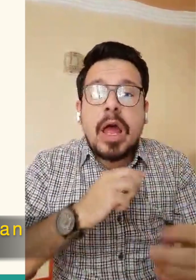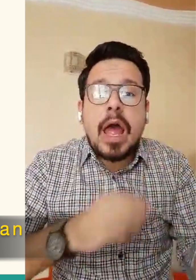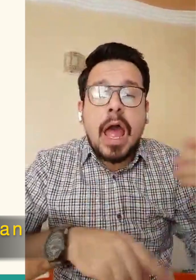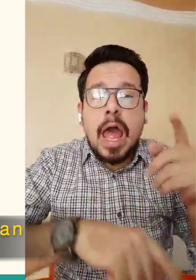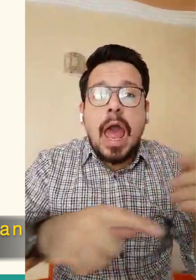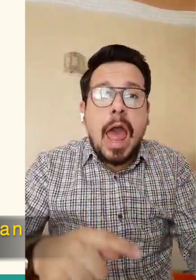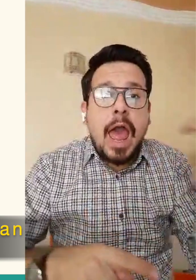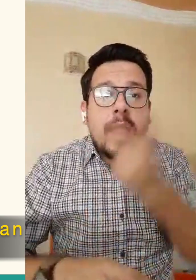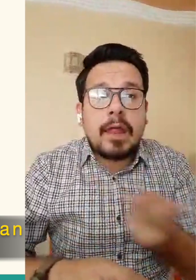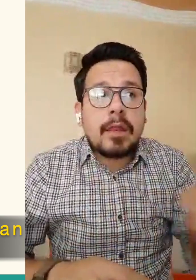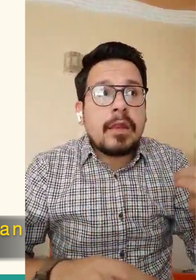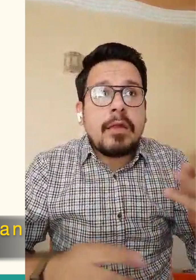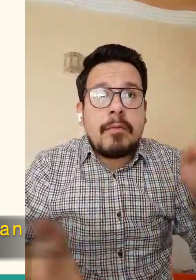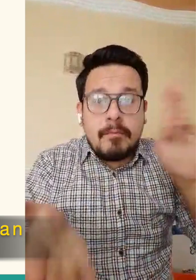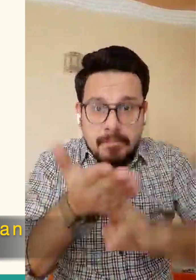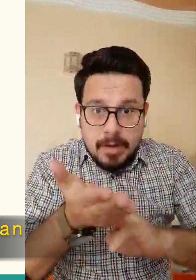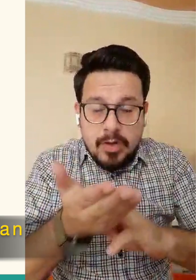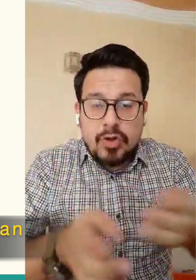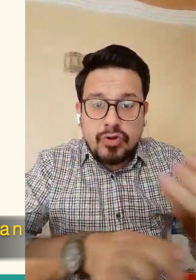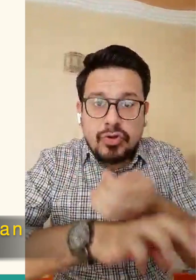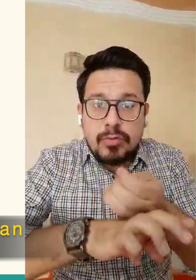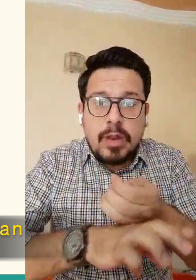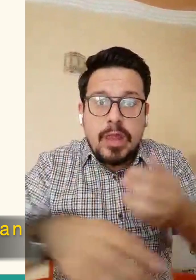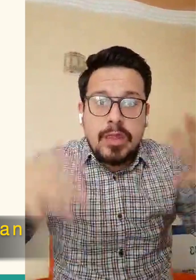on every Monday and Thursday.